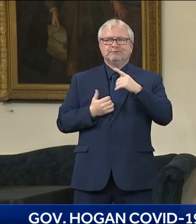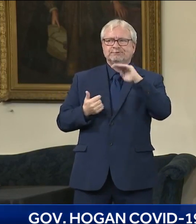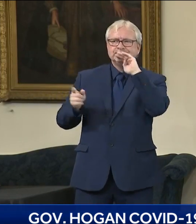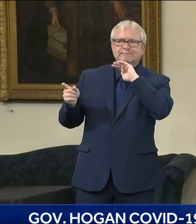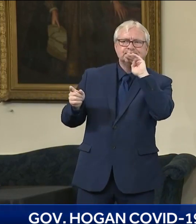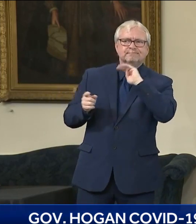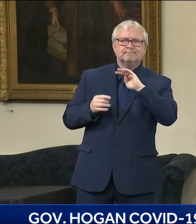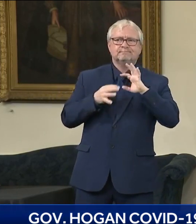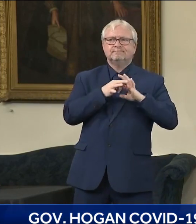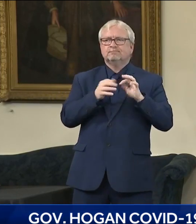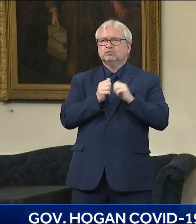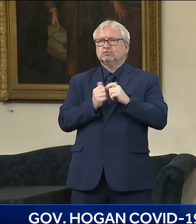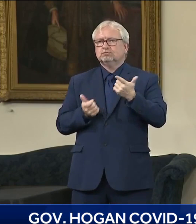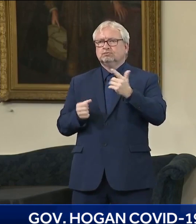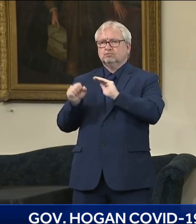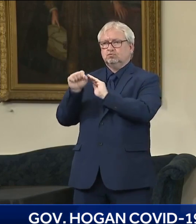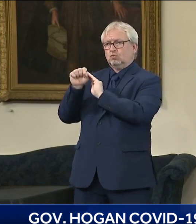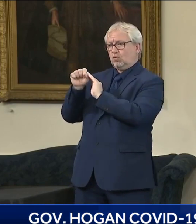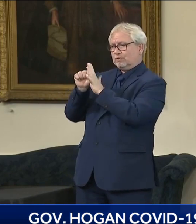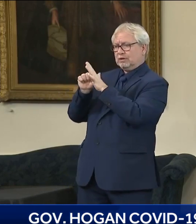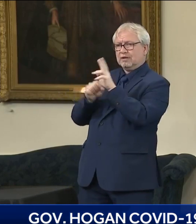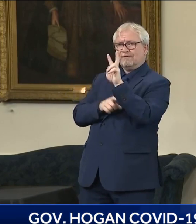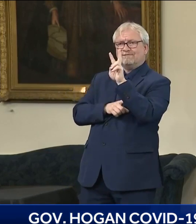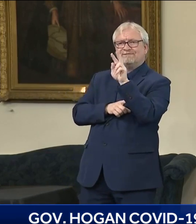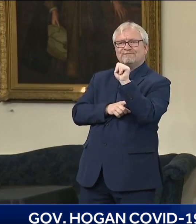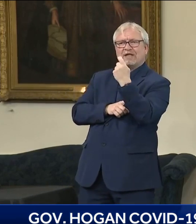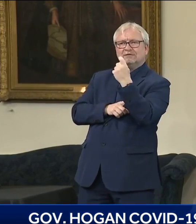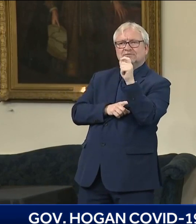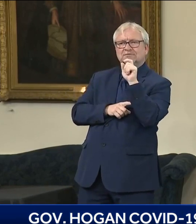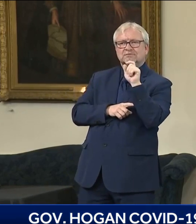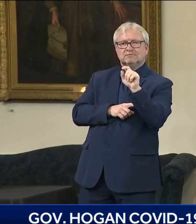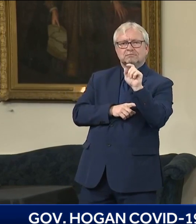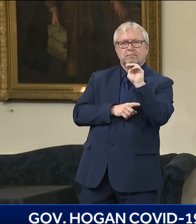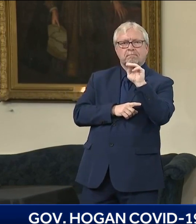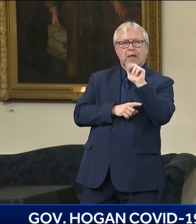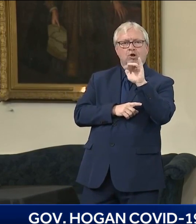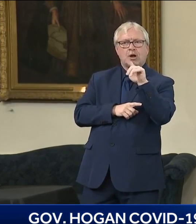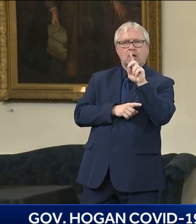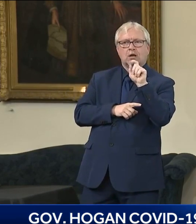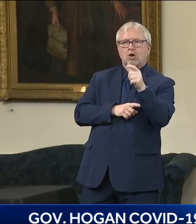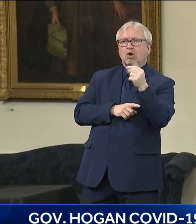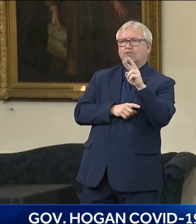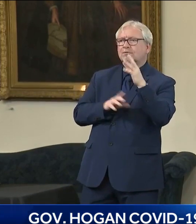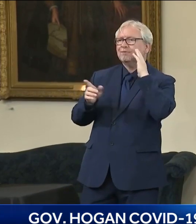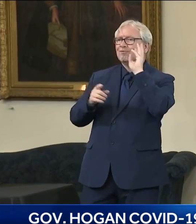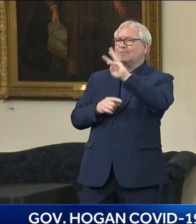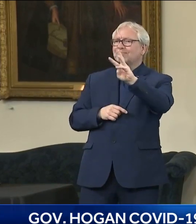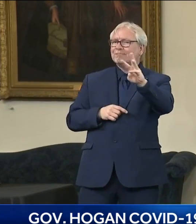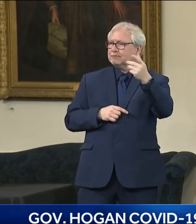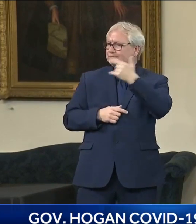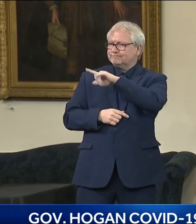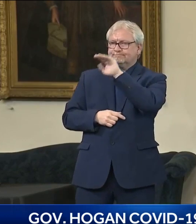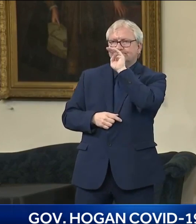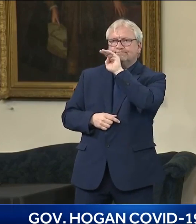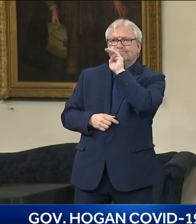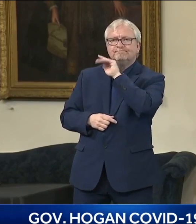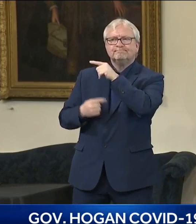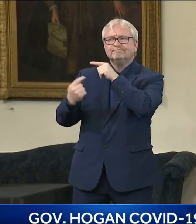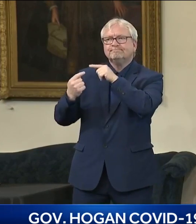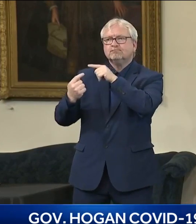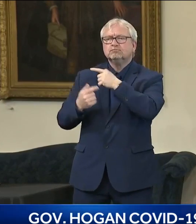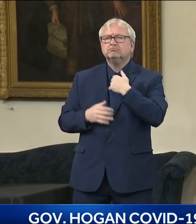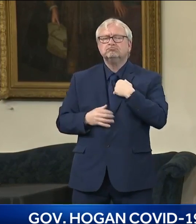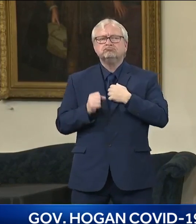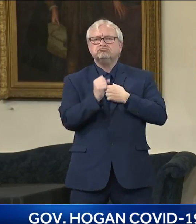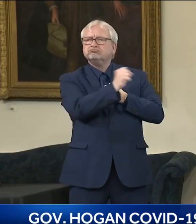predicted that there would be complaints. There always are. Are you satisfied yourself as the leader of this entire effort that